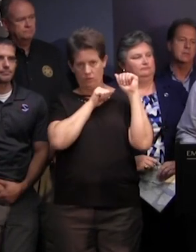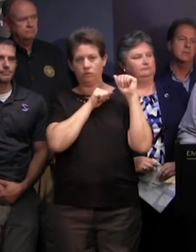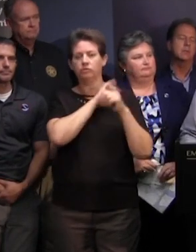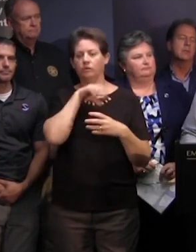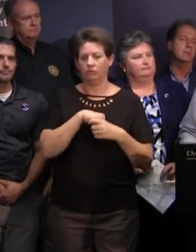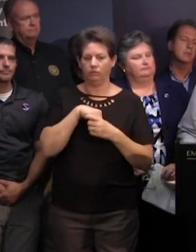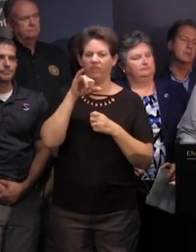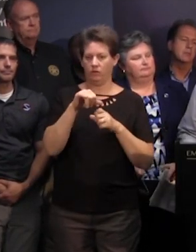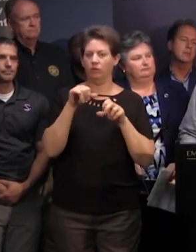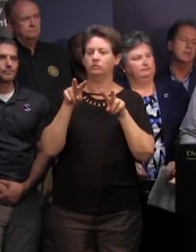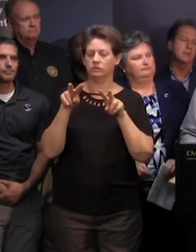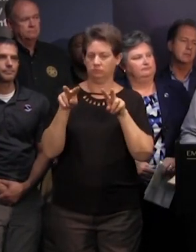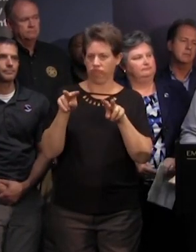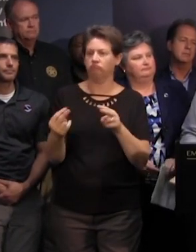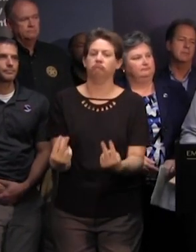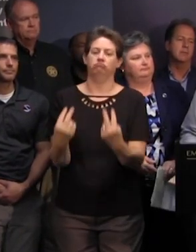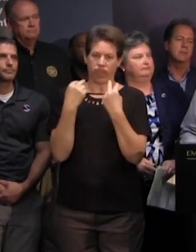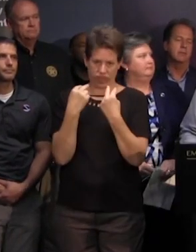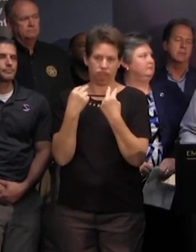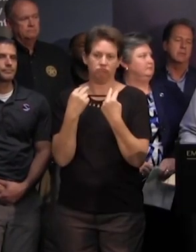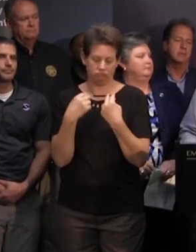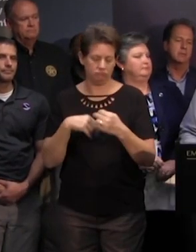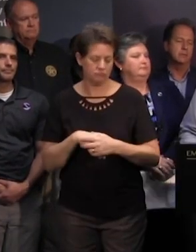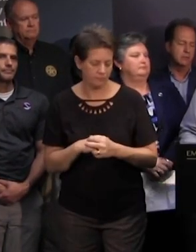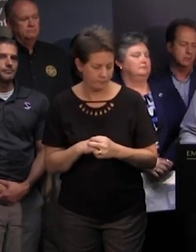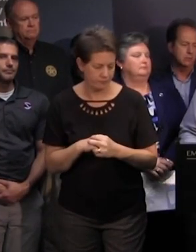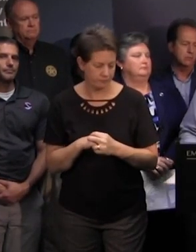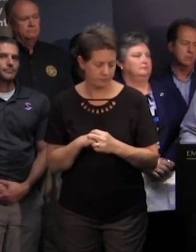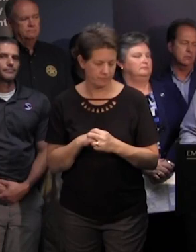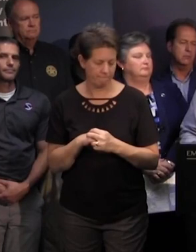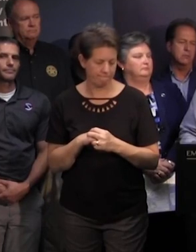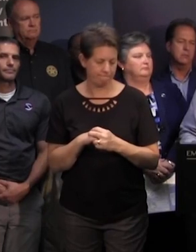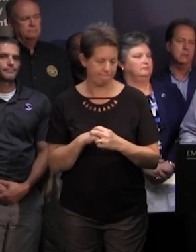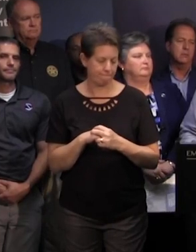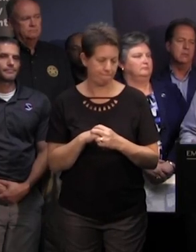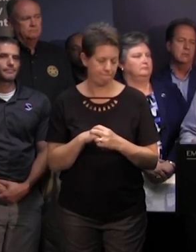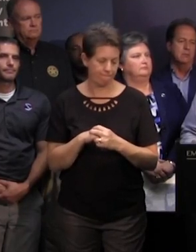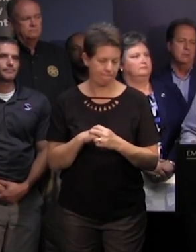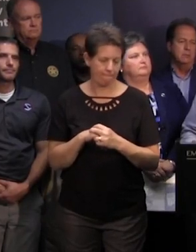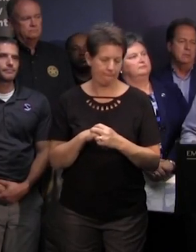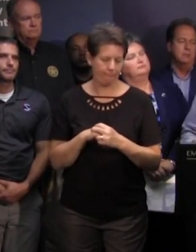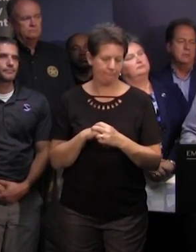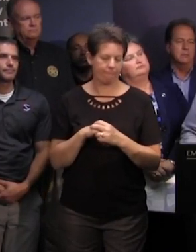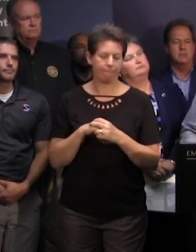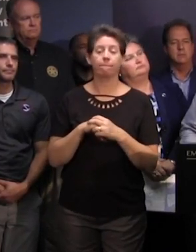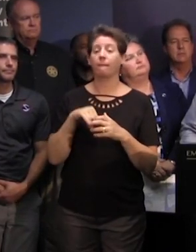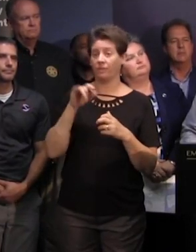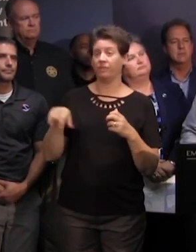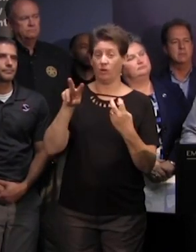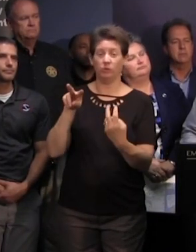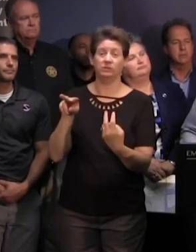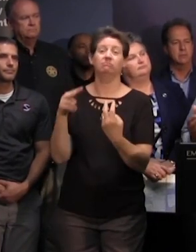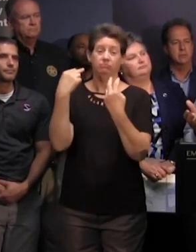lane reversals that the governor mentioned earlier uh the uh four lane reversals route